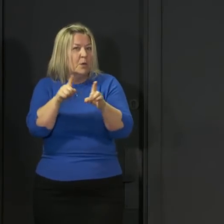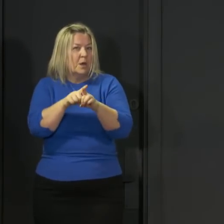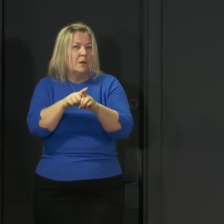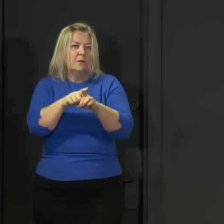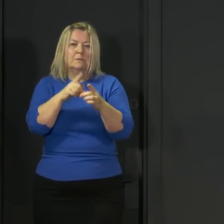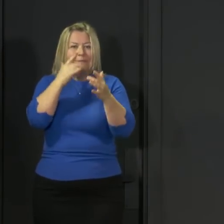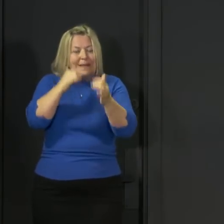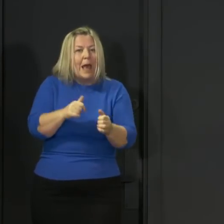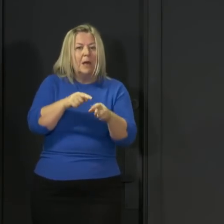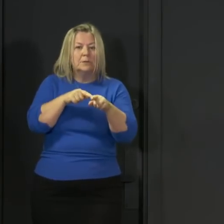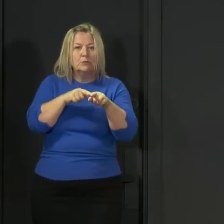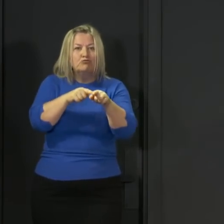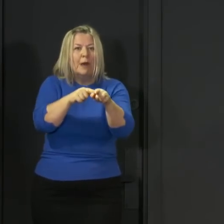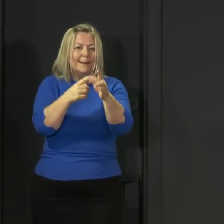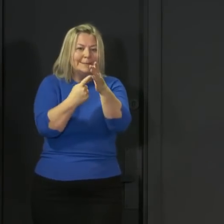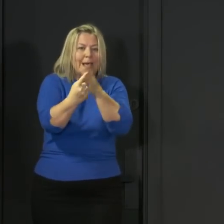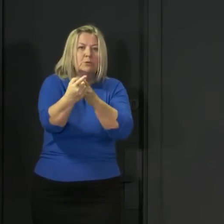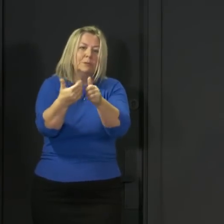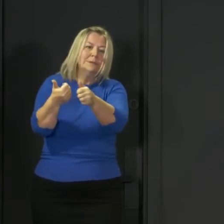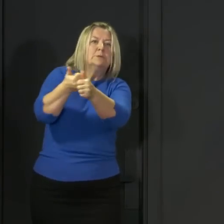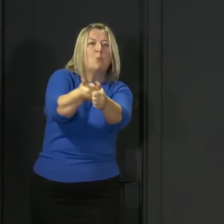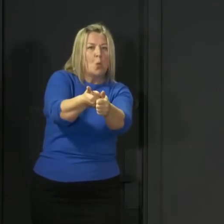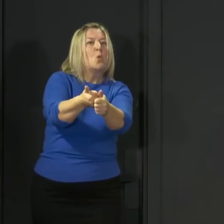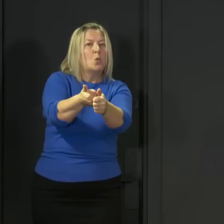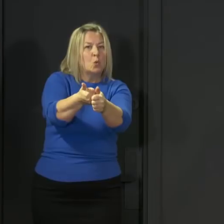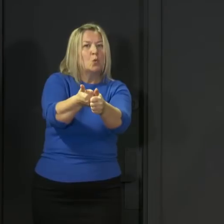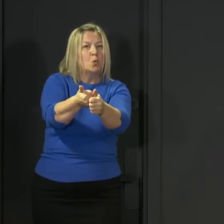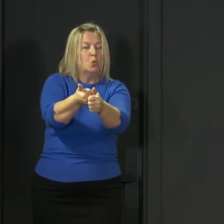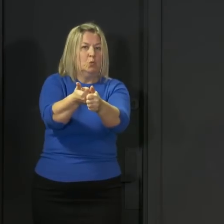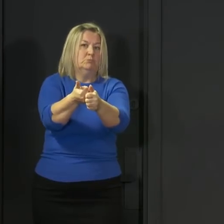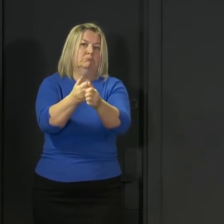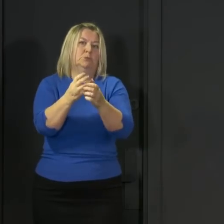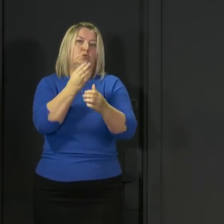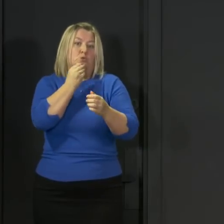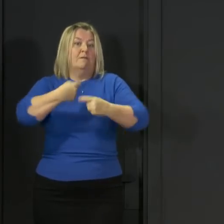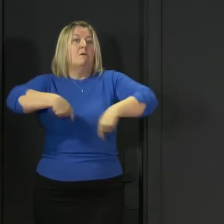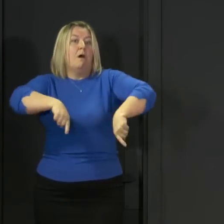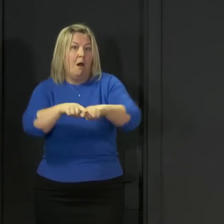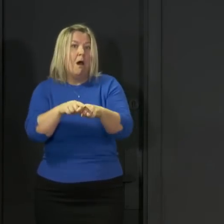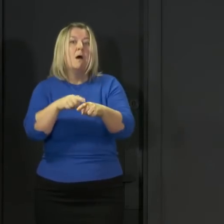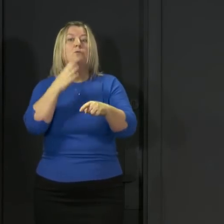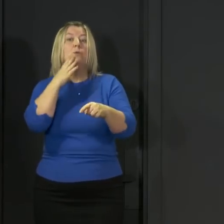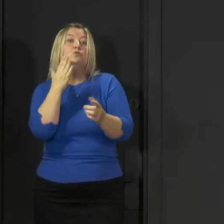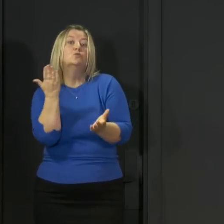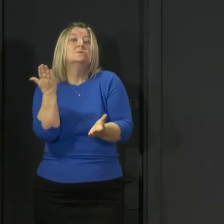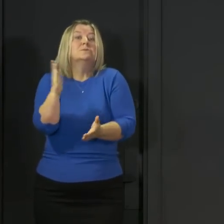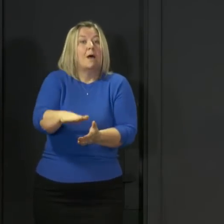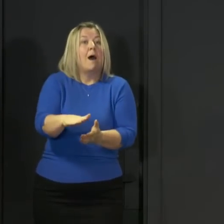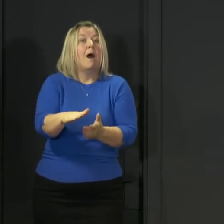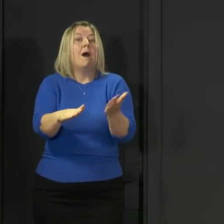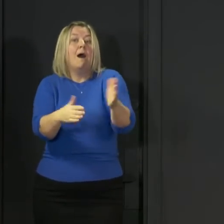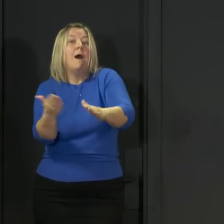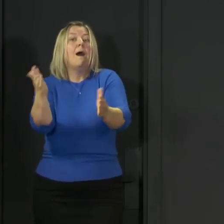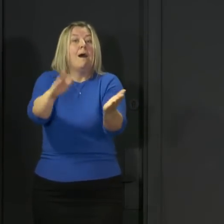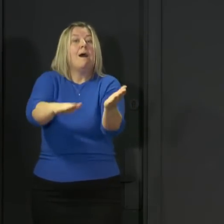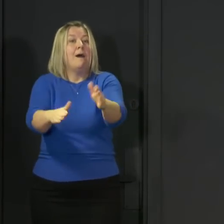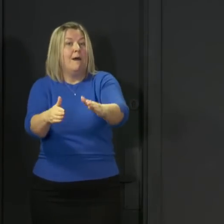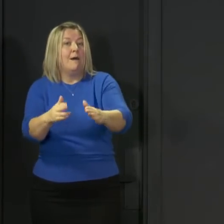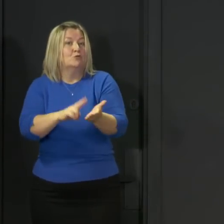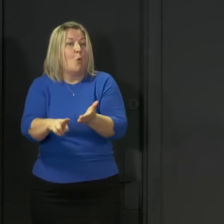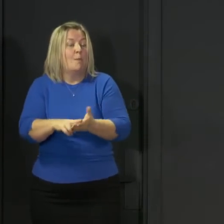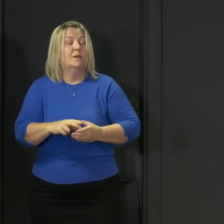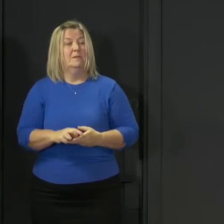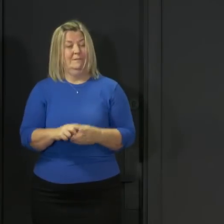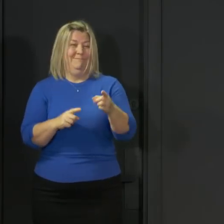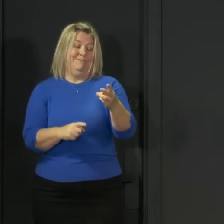especially important as we start to emerge gradually from the lockdown. And that is relevant to the final issue I want